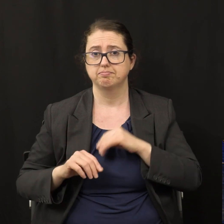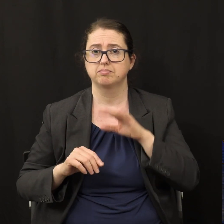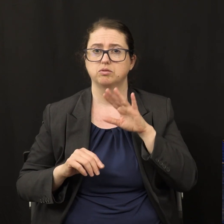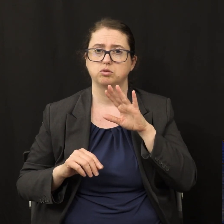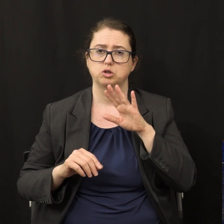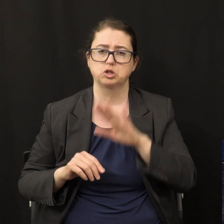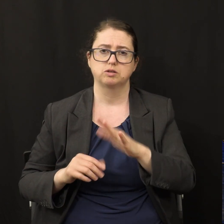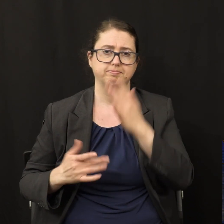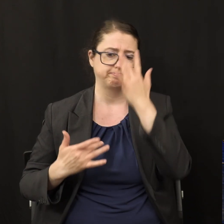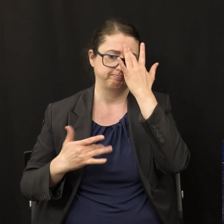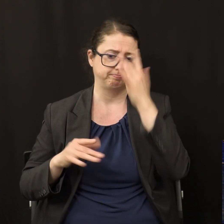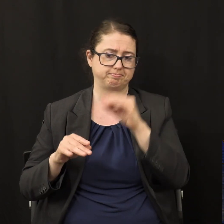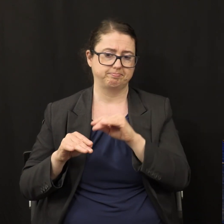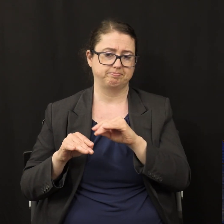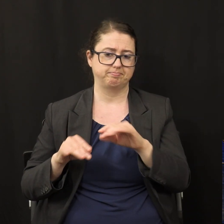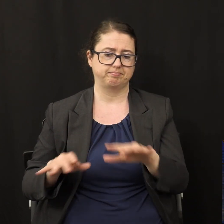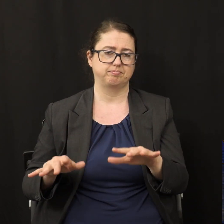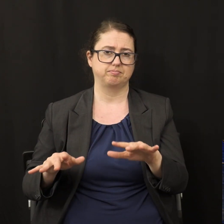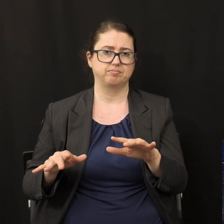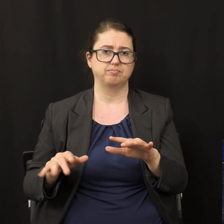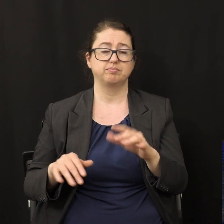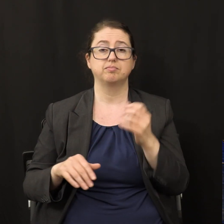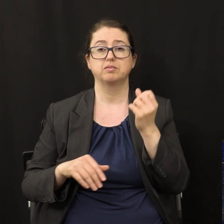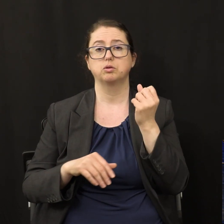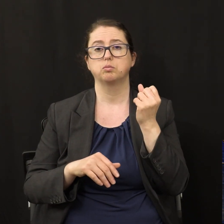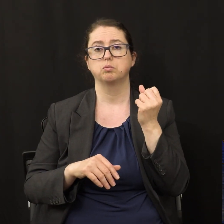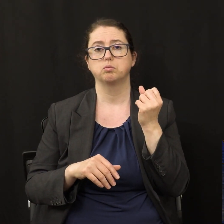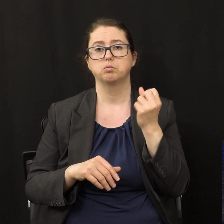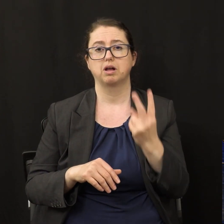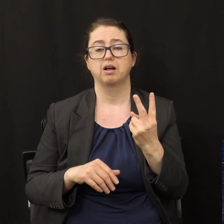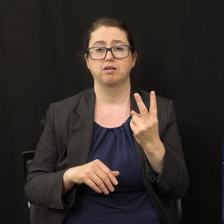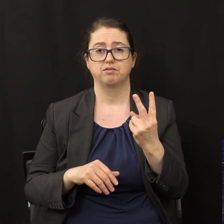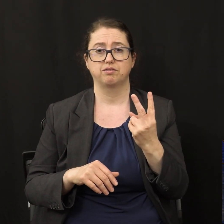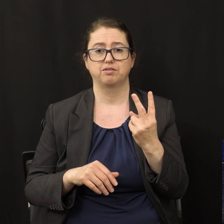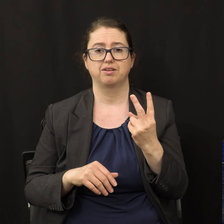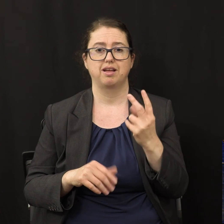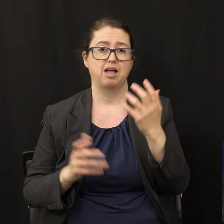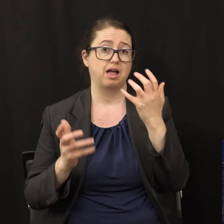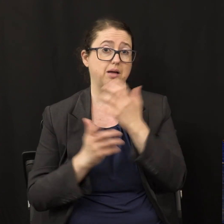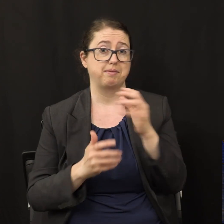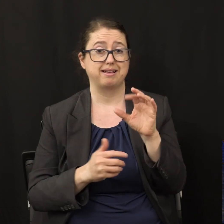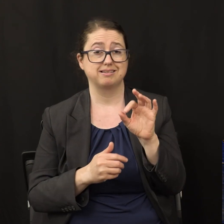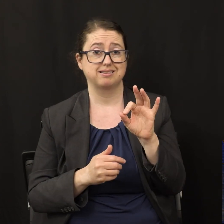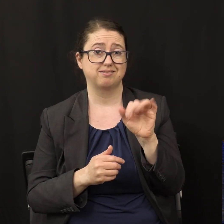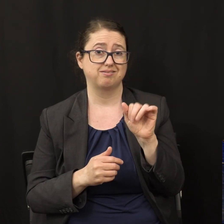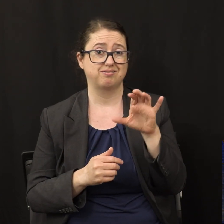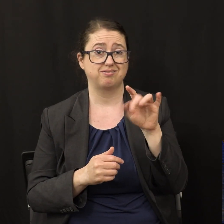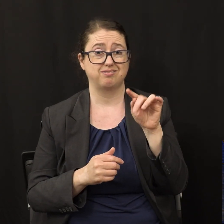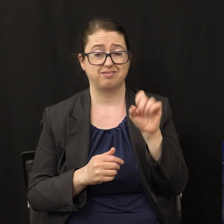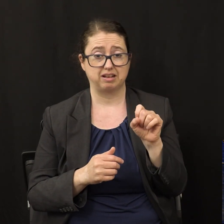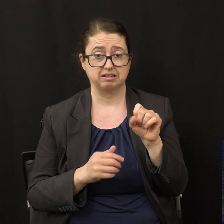so were the 12 amazing facts clear do we have a task to perform folks